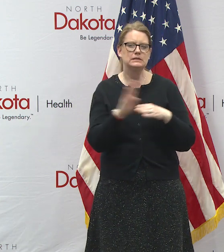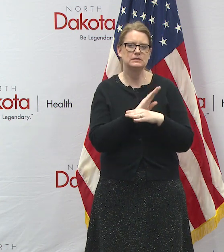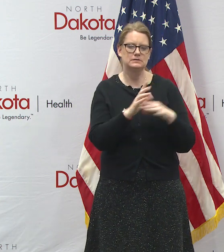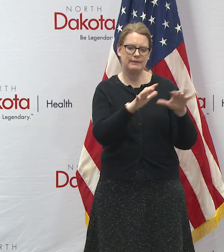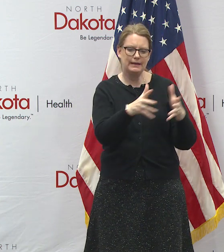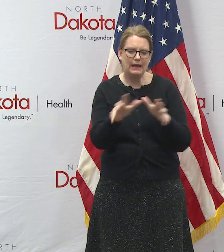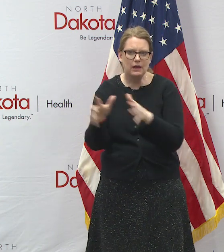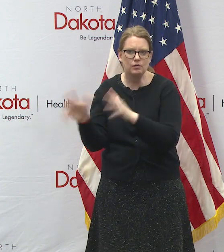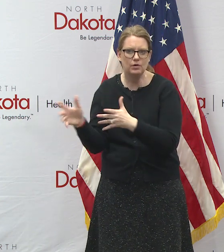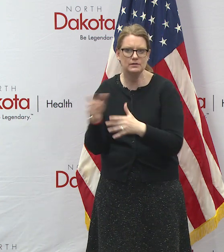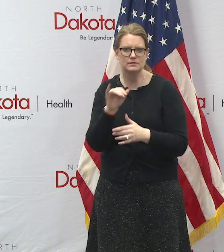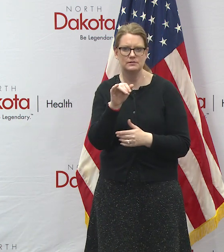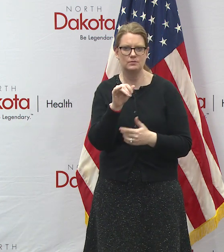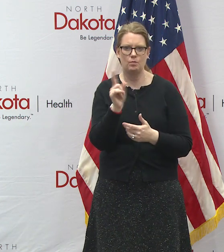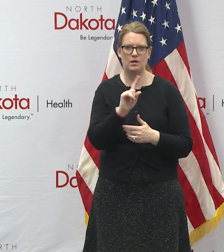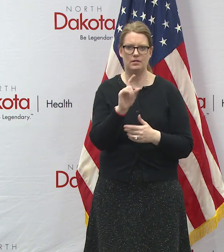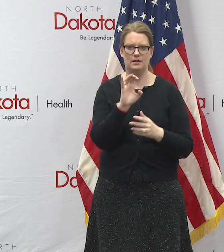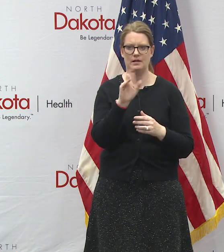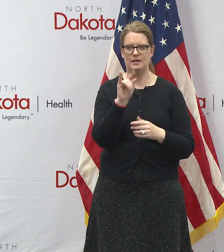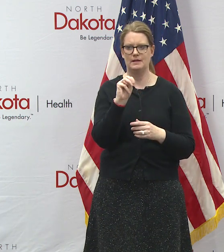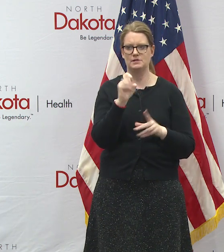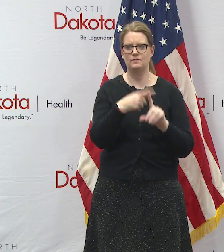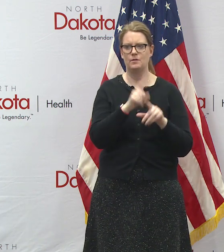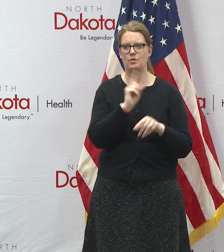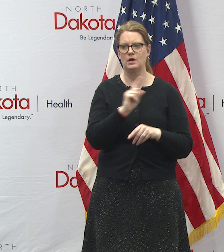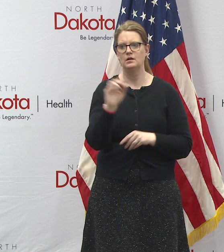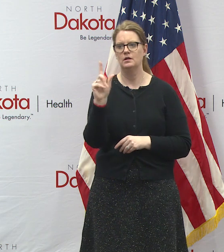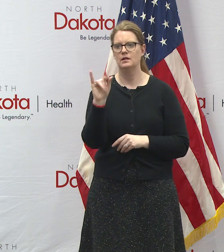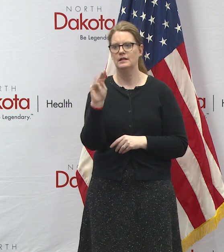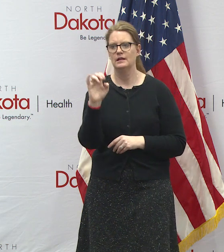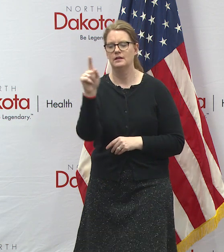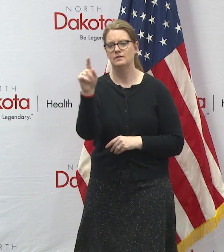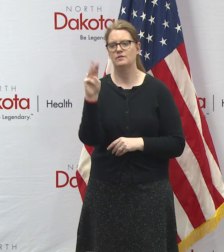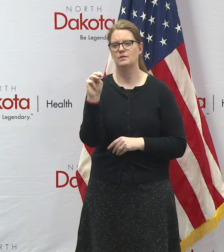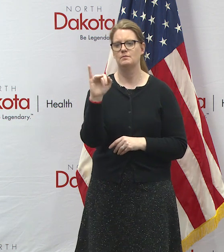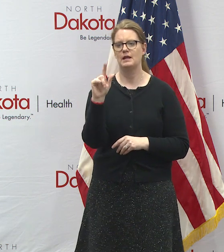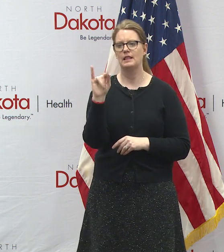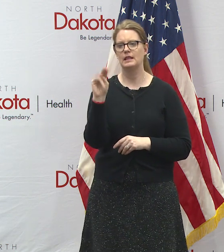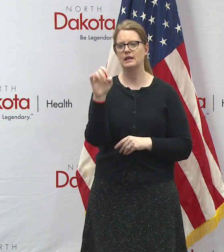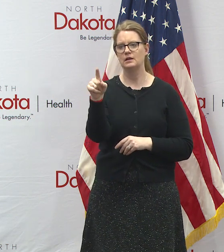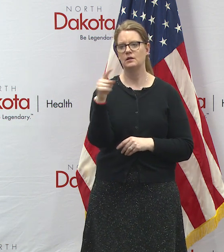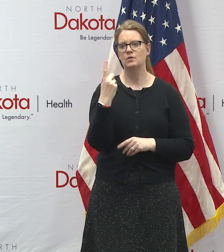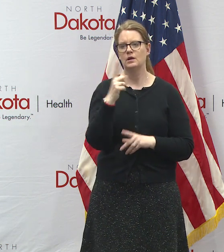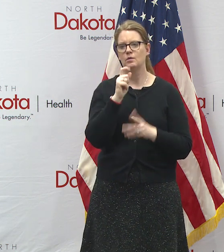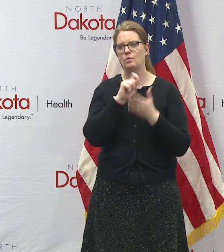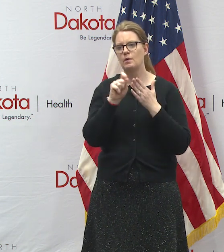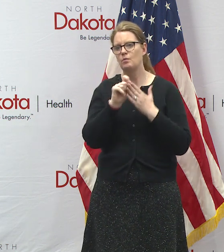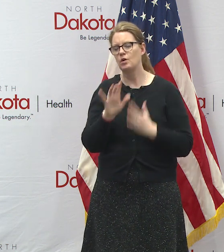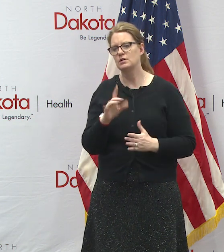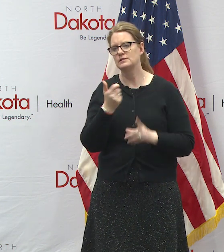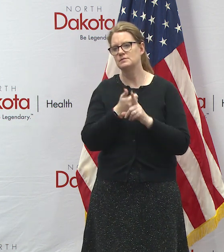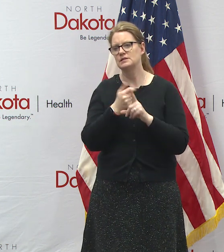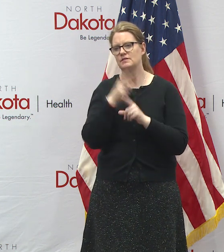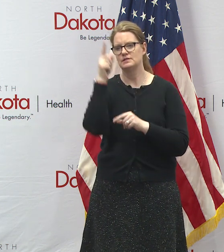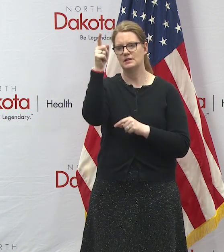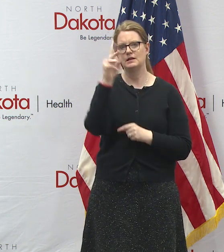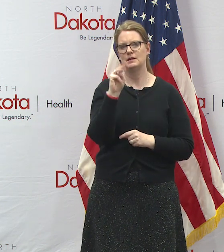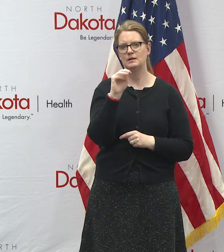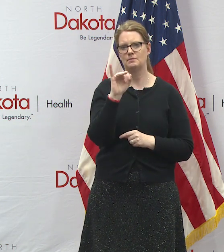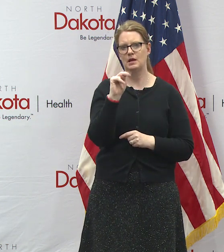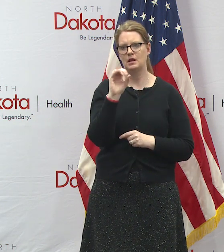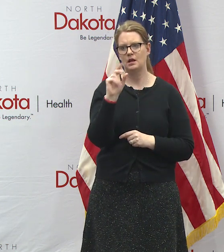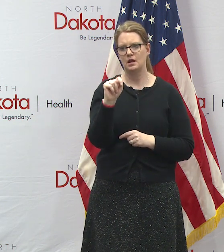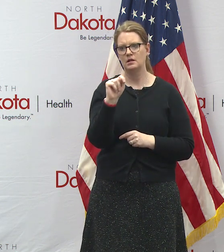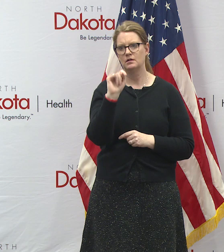today lane this question might be more suited for myelin but uh one of our reporters was in minot today for their uh